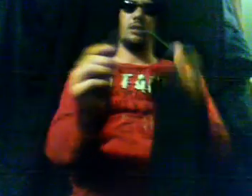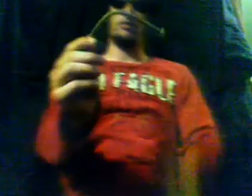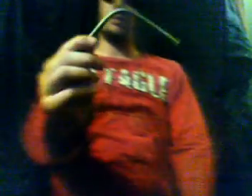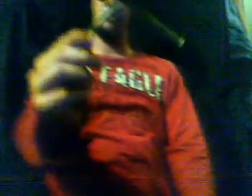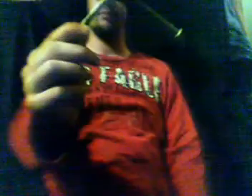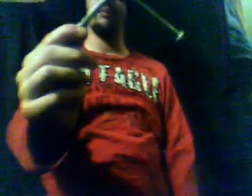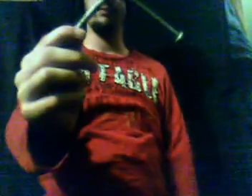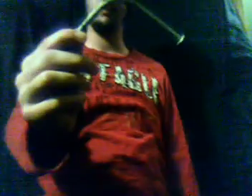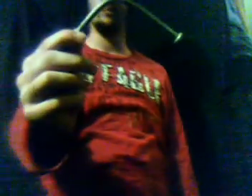There we go.